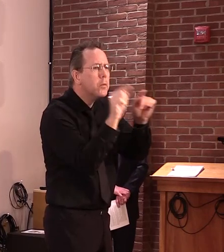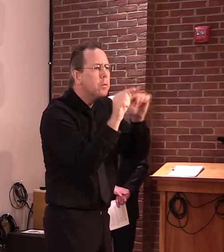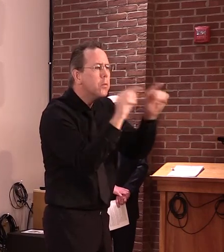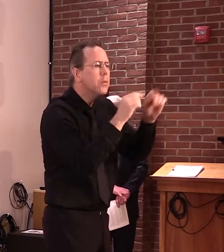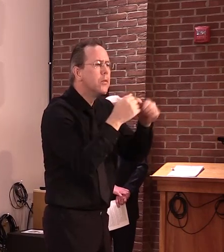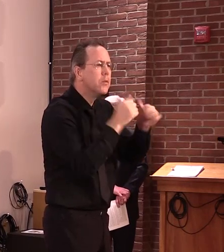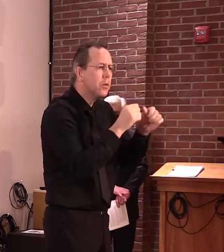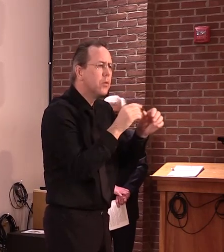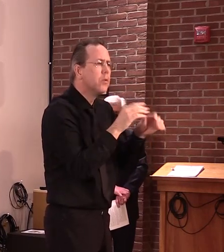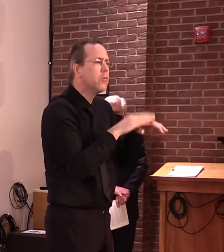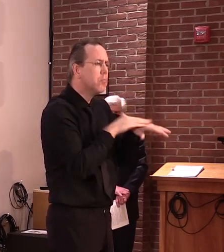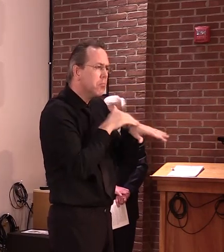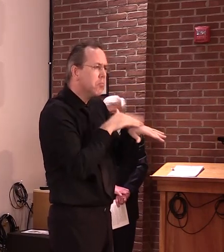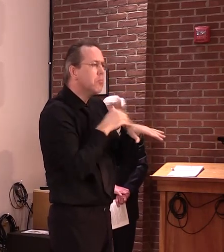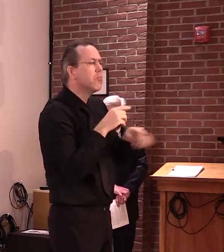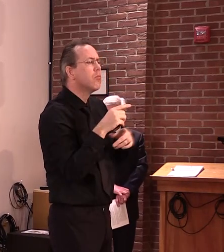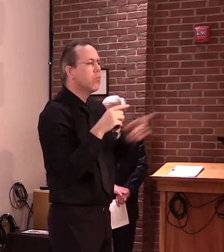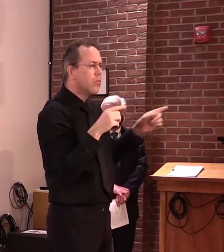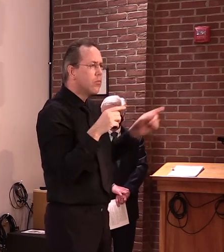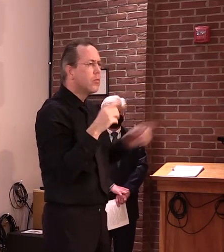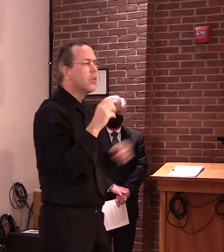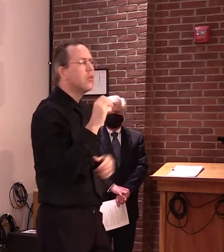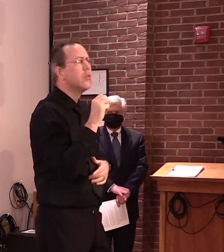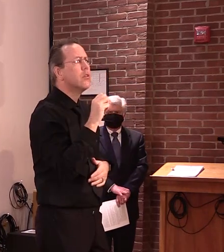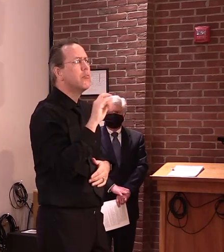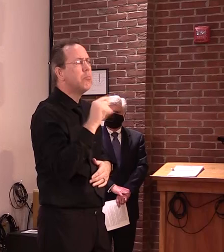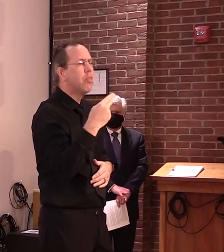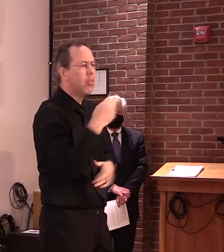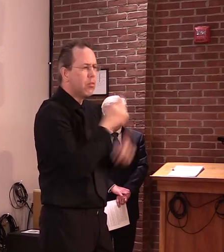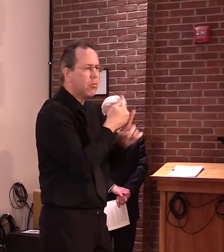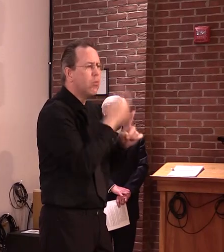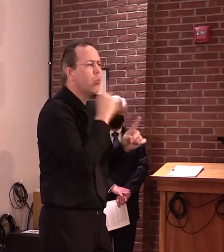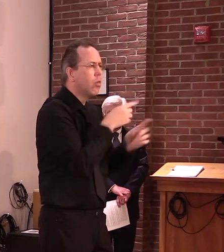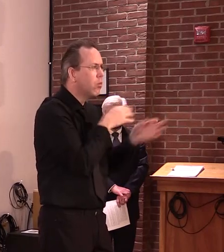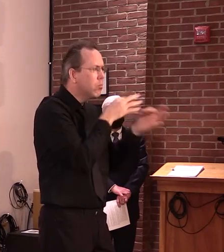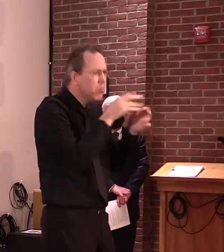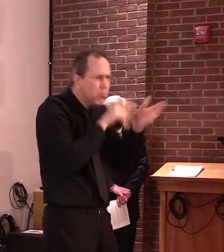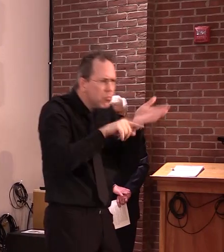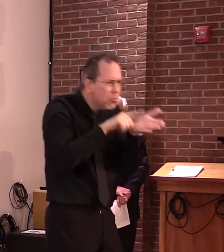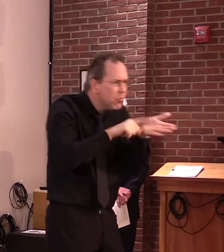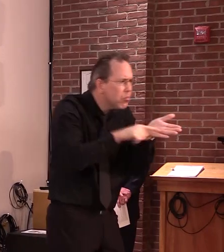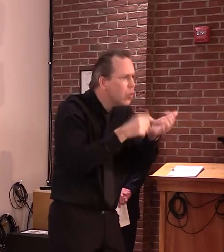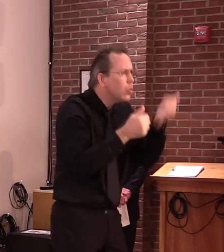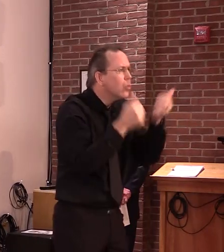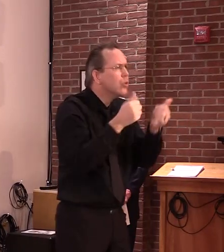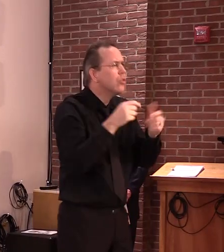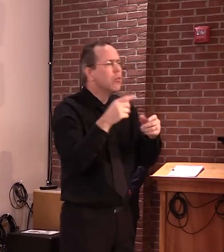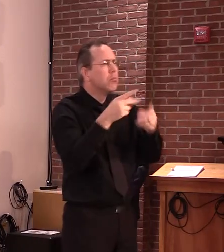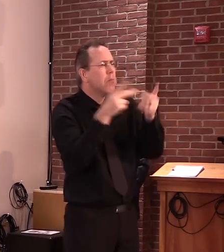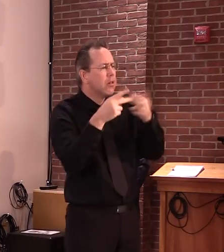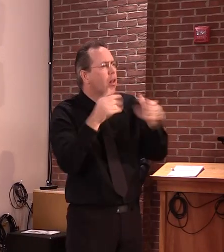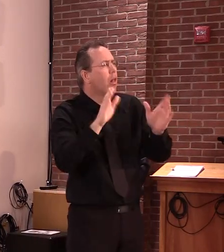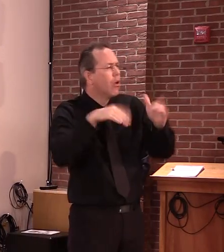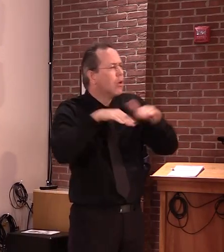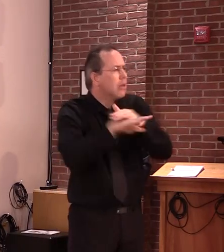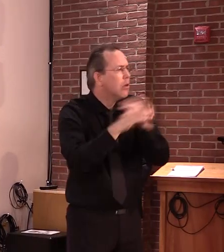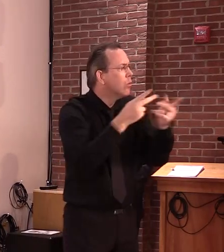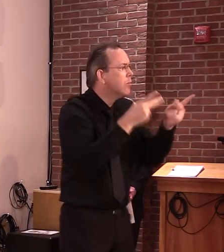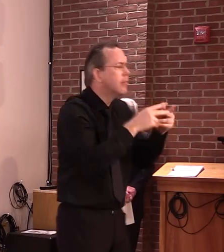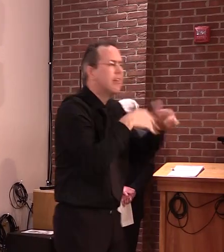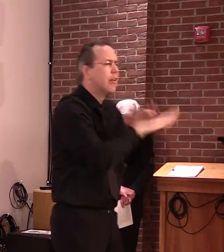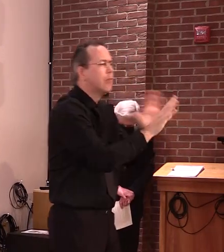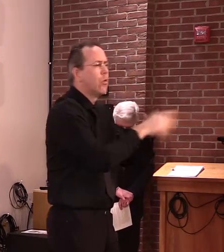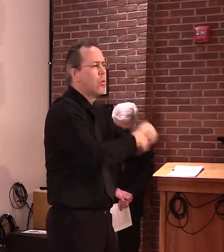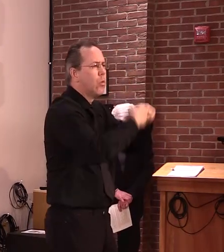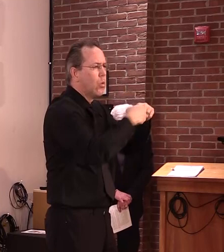know what services they can access, and when we hope to open up other services, like dental care. So, with that, I'll